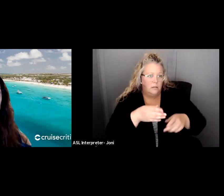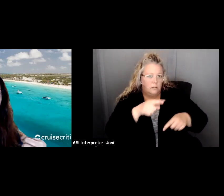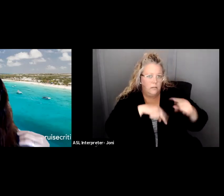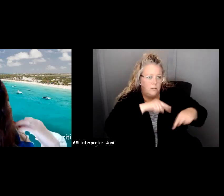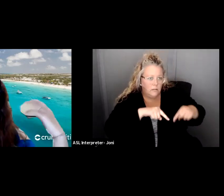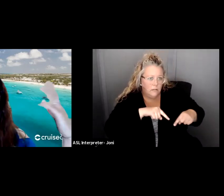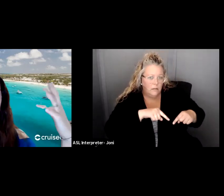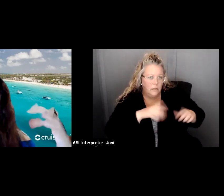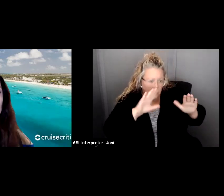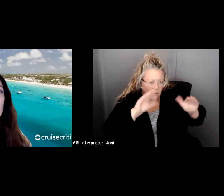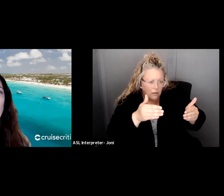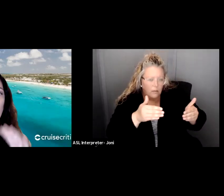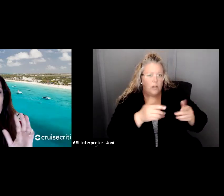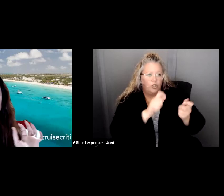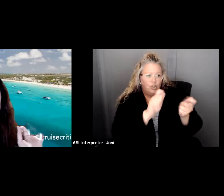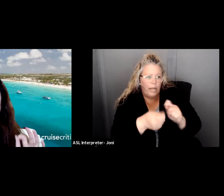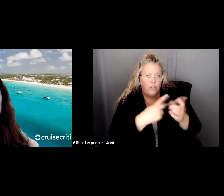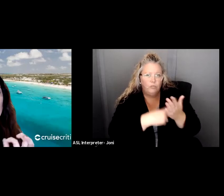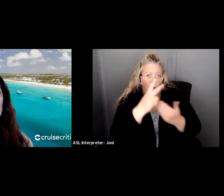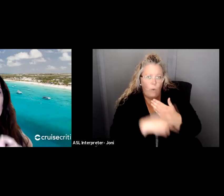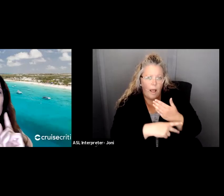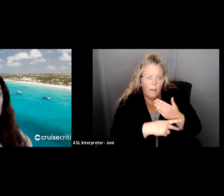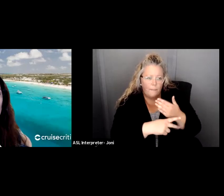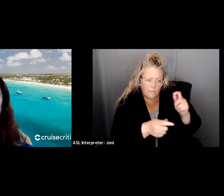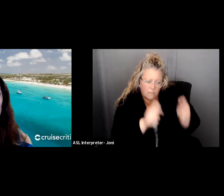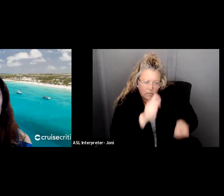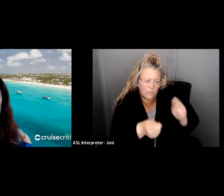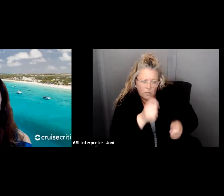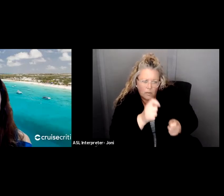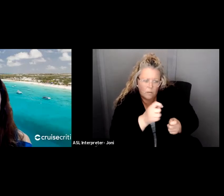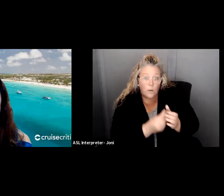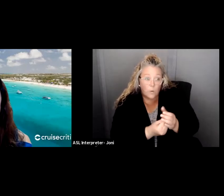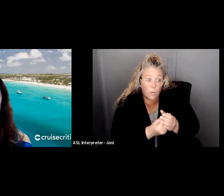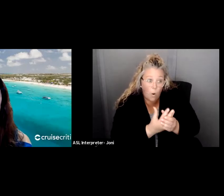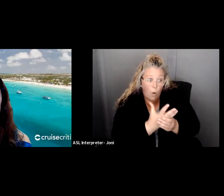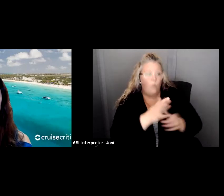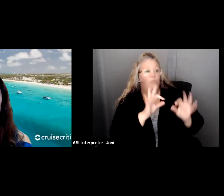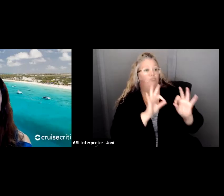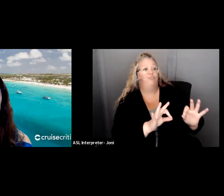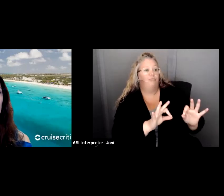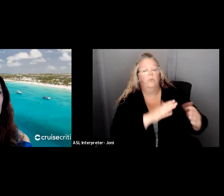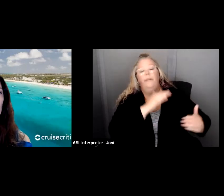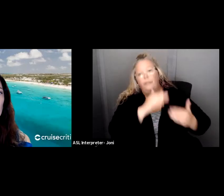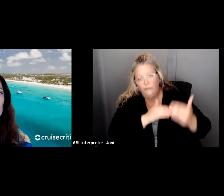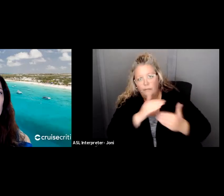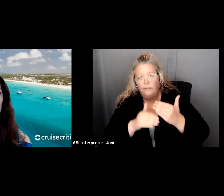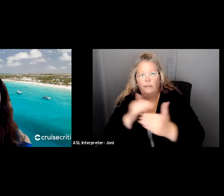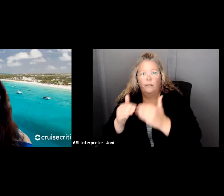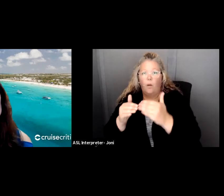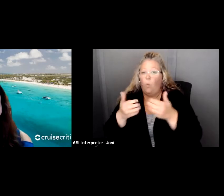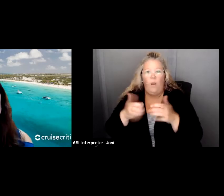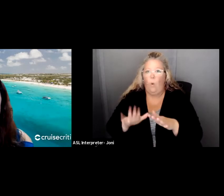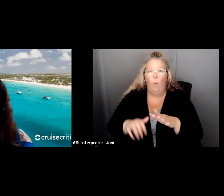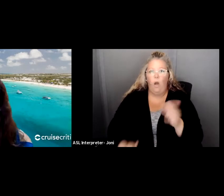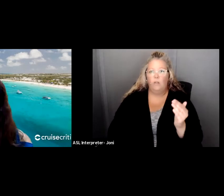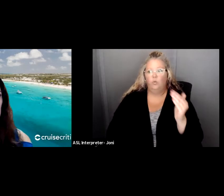stop programs, grow them in a different way. So that this does the decline and the dissolving and the closure part